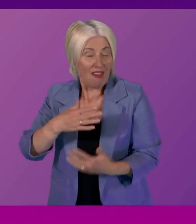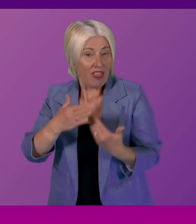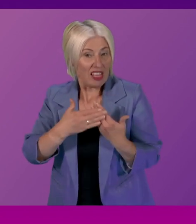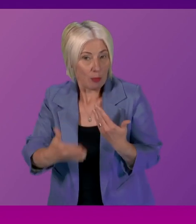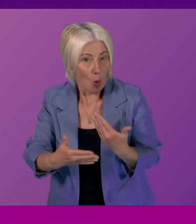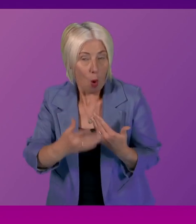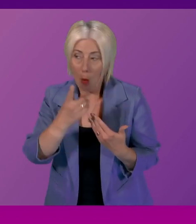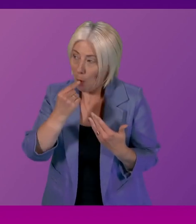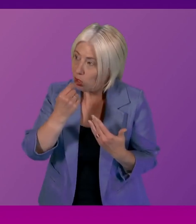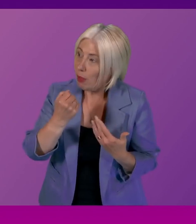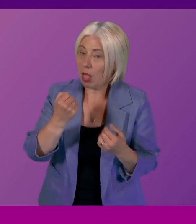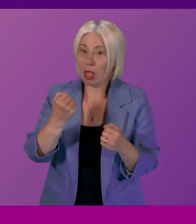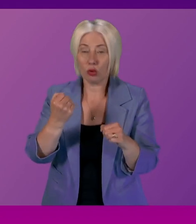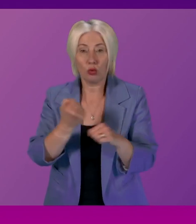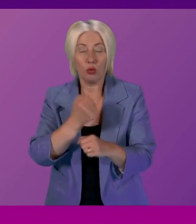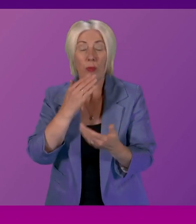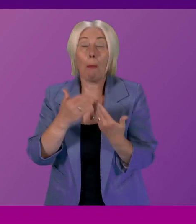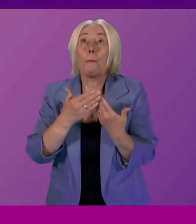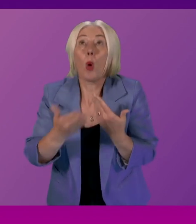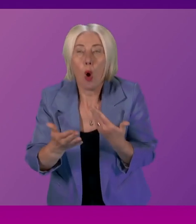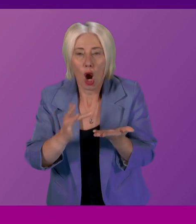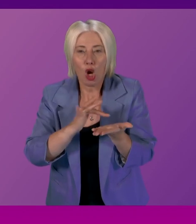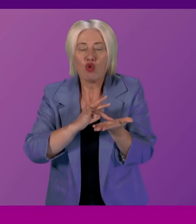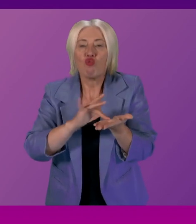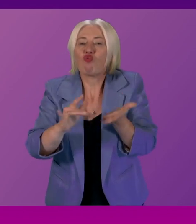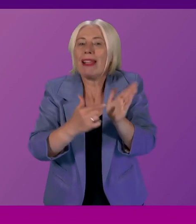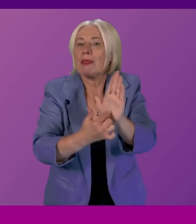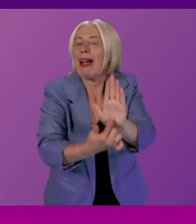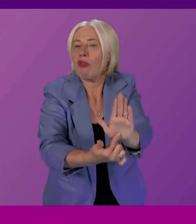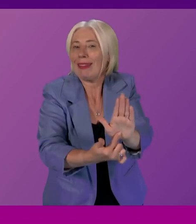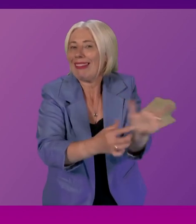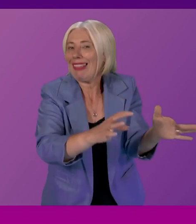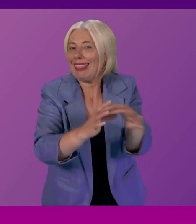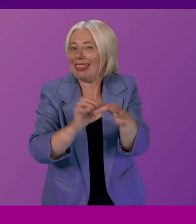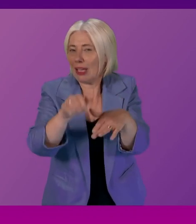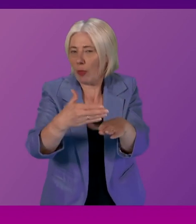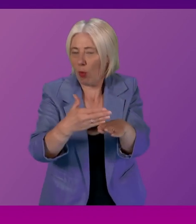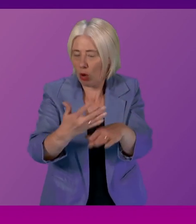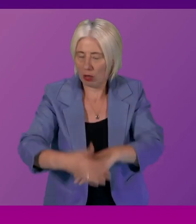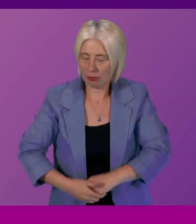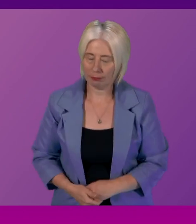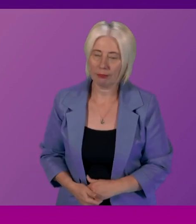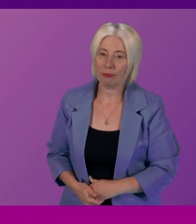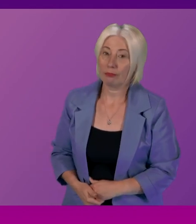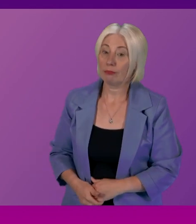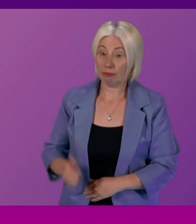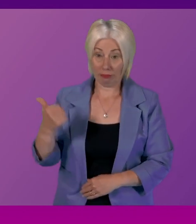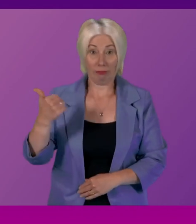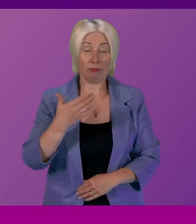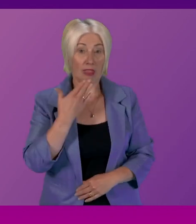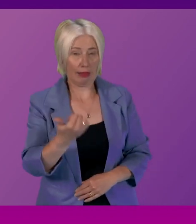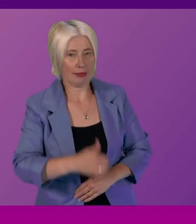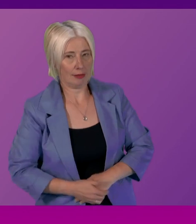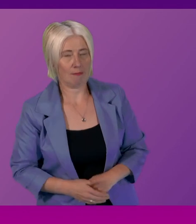further we can do in around being more transparent around that particular piece of work Cliff thanks very much